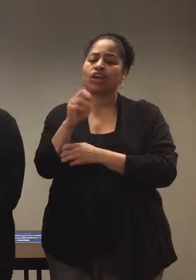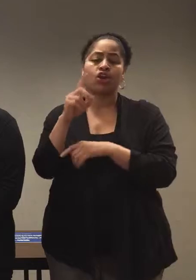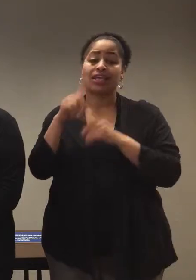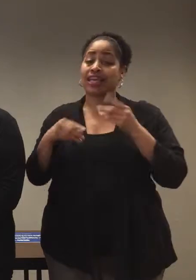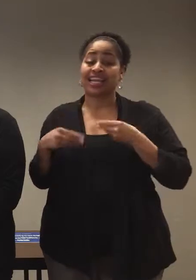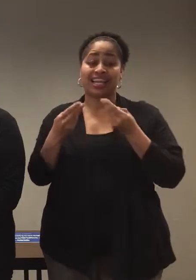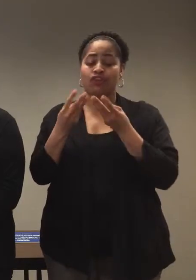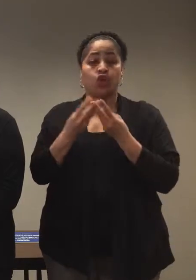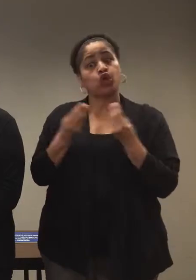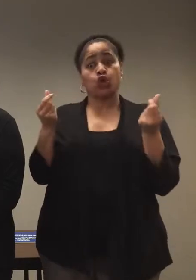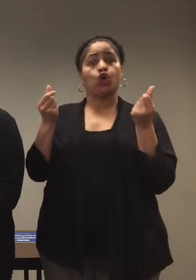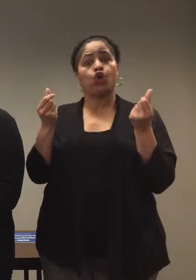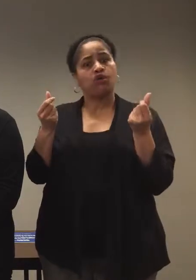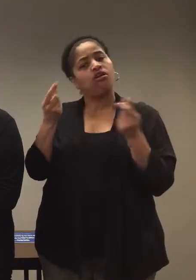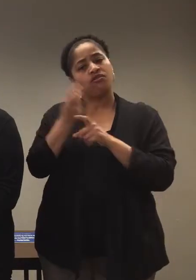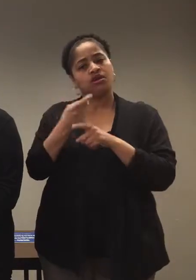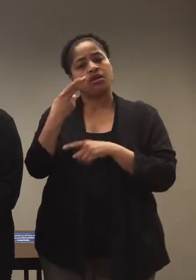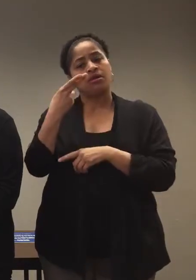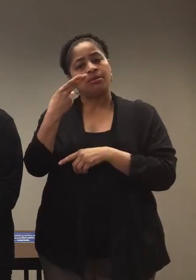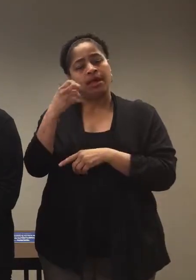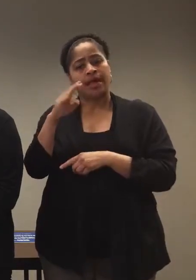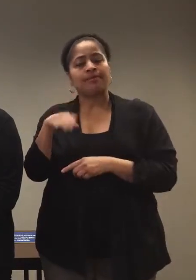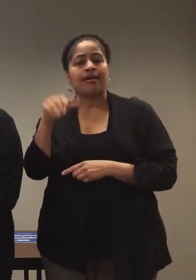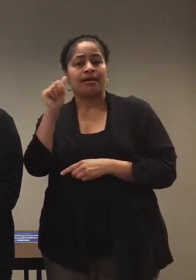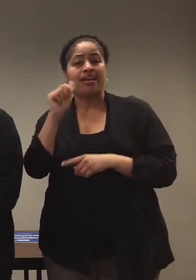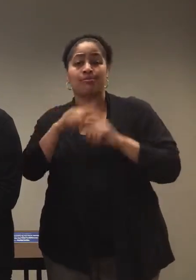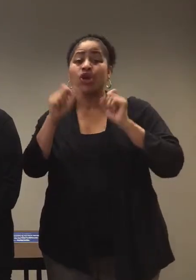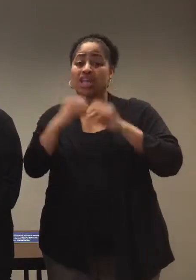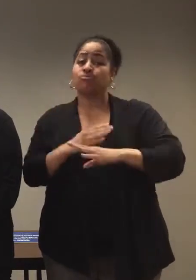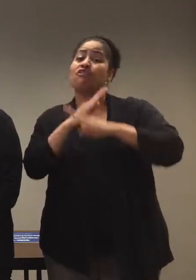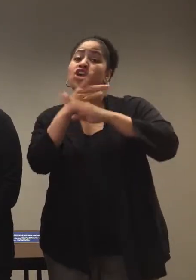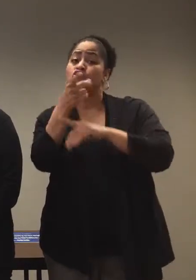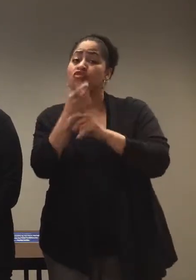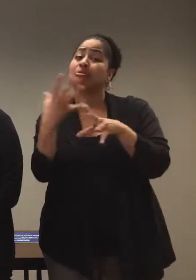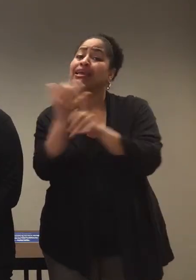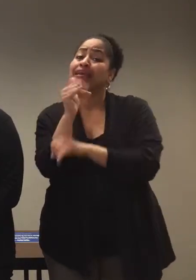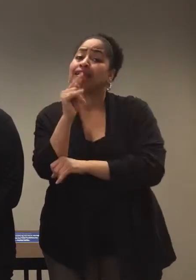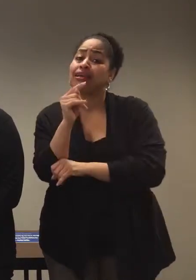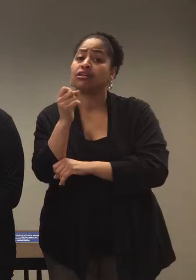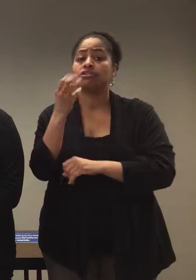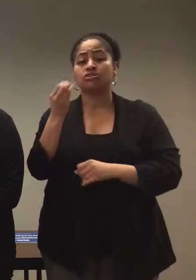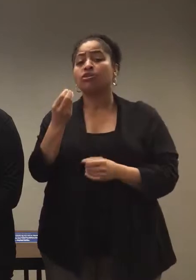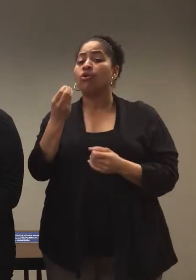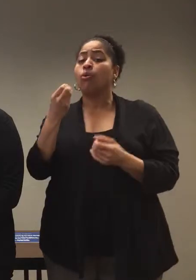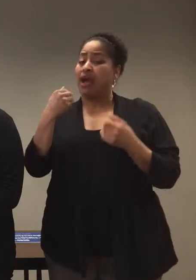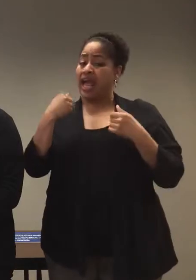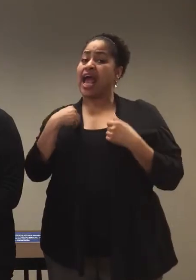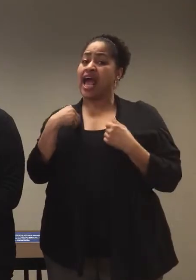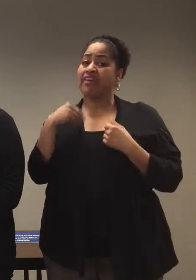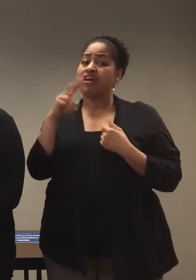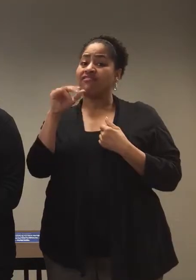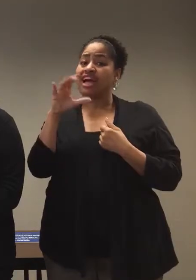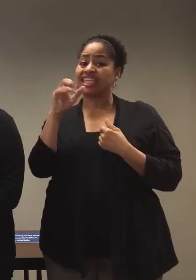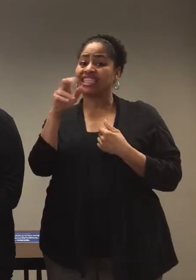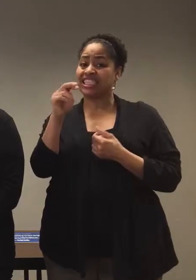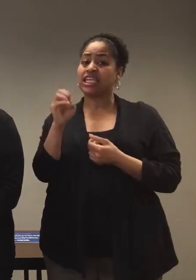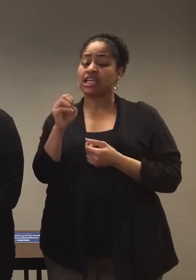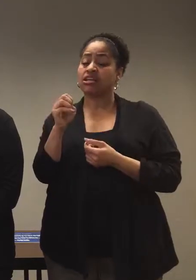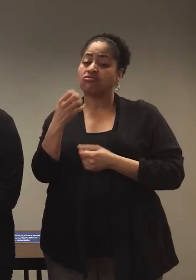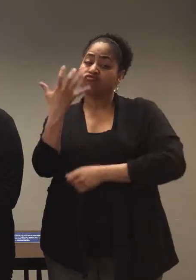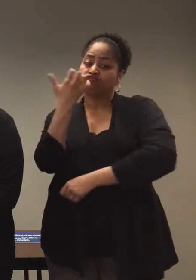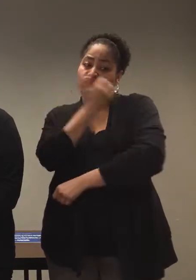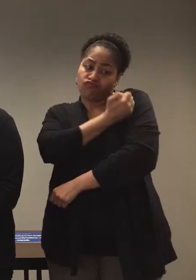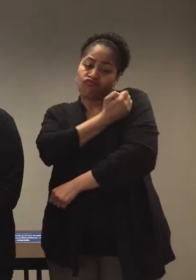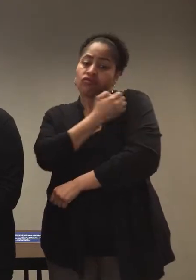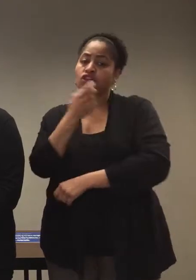you a drug and cure you from Hepatitis A, but what we can do is prevent you from getting Hepatitis A. So there is a vaccine and it's